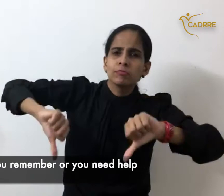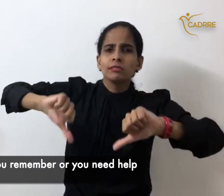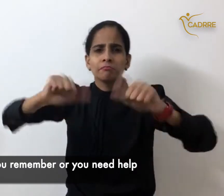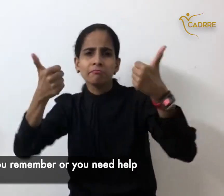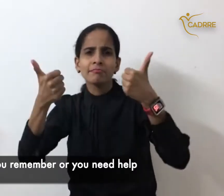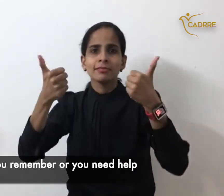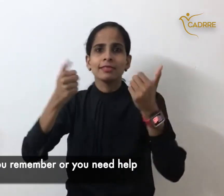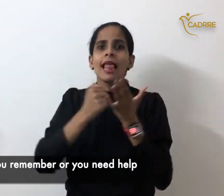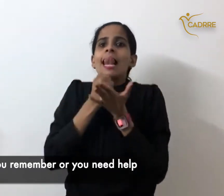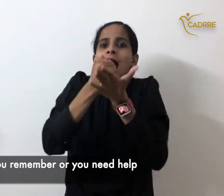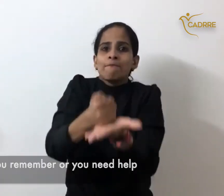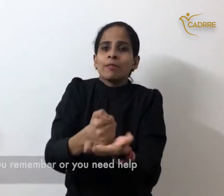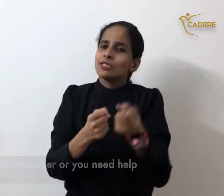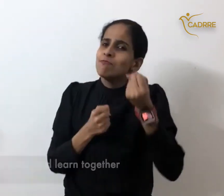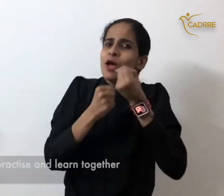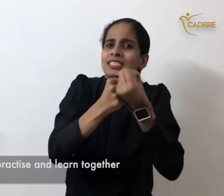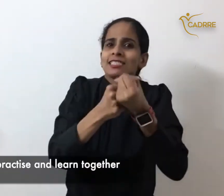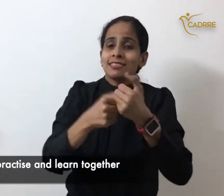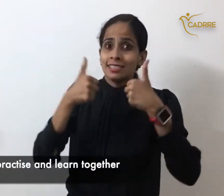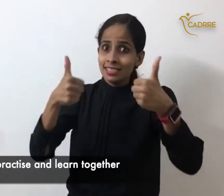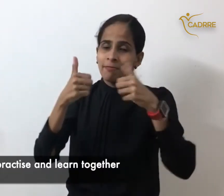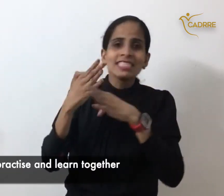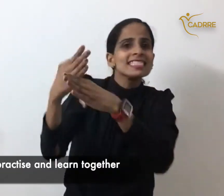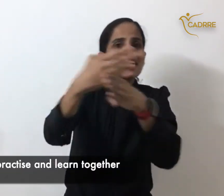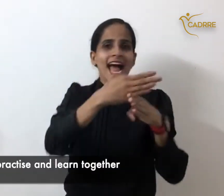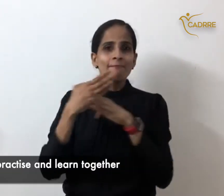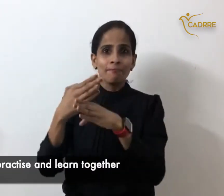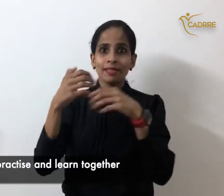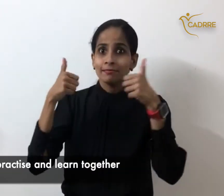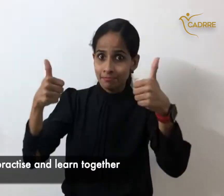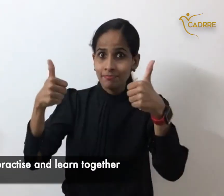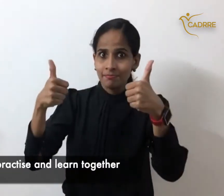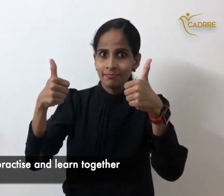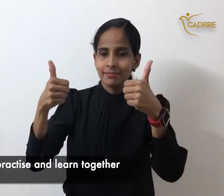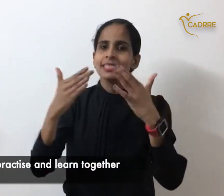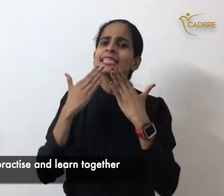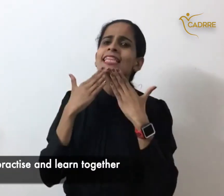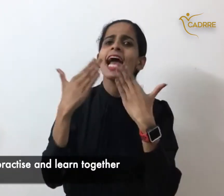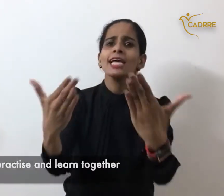let's share and practice and learn together thank you